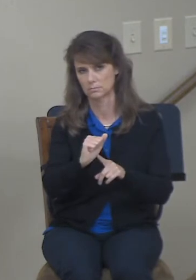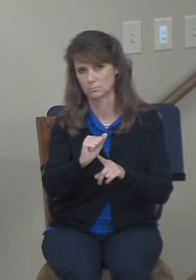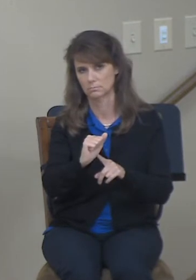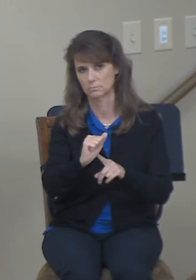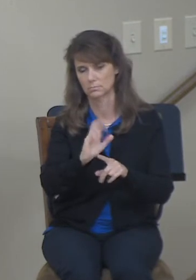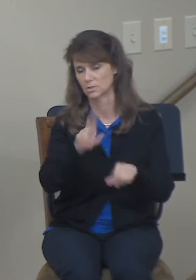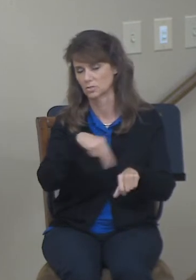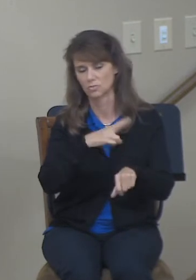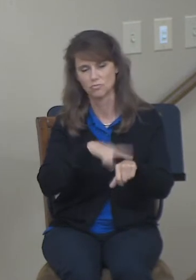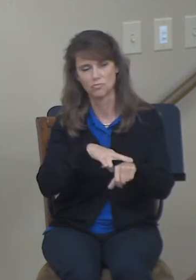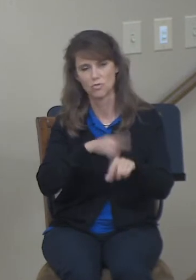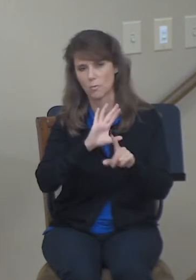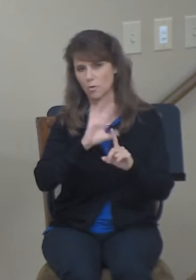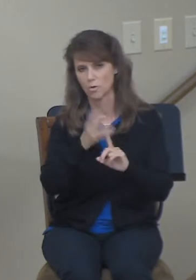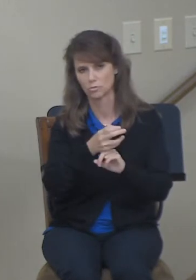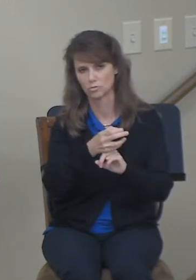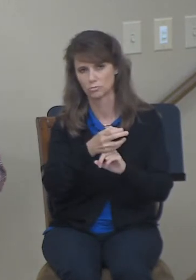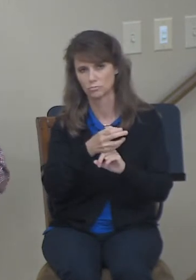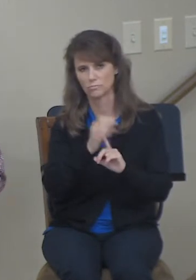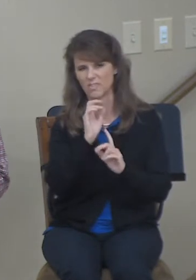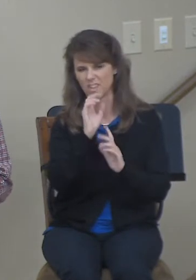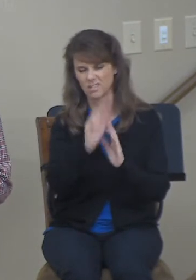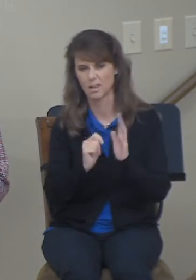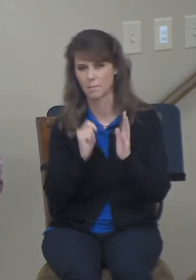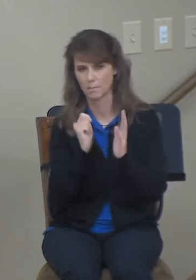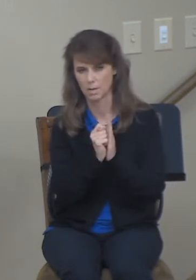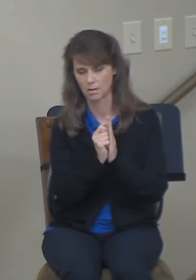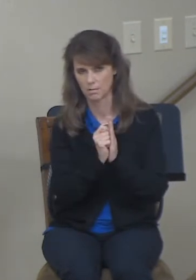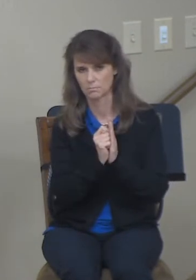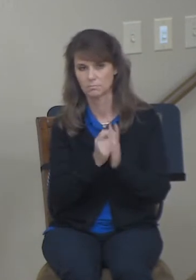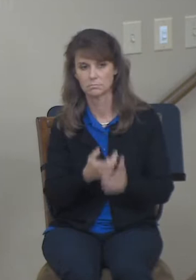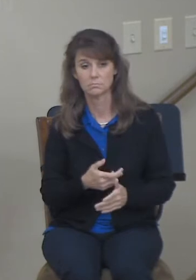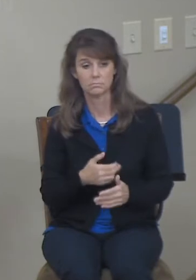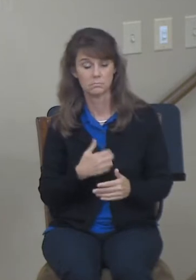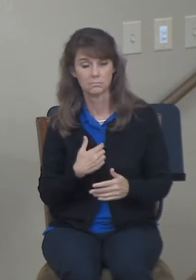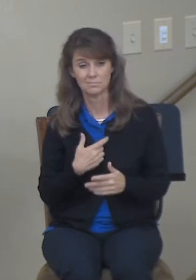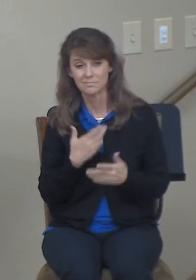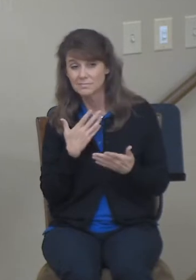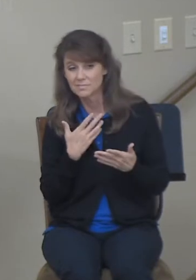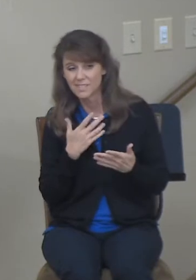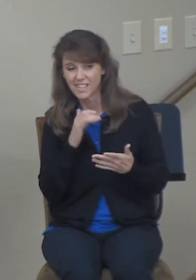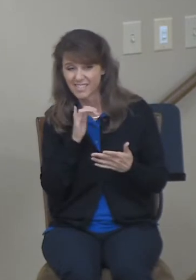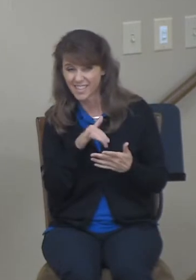man. The difficulty with that is we really have no evidence for that.